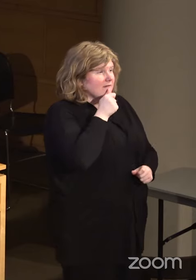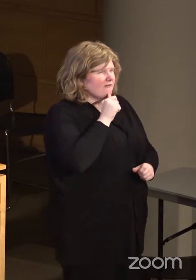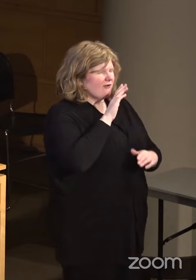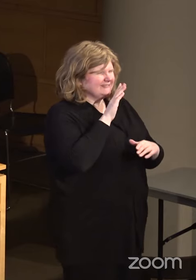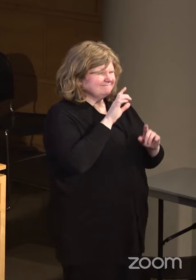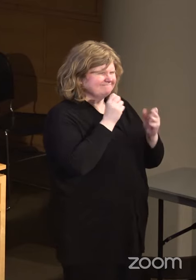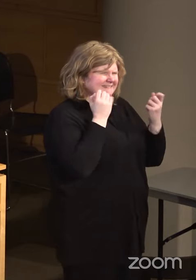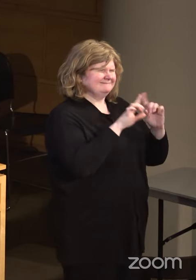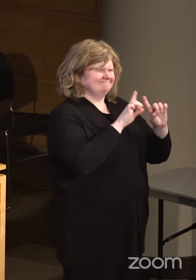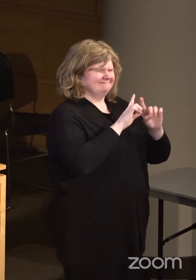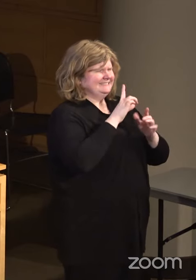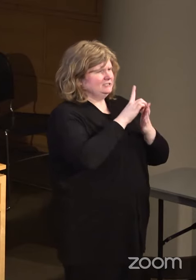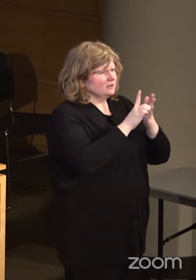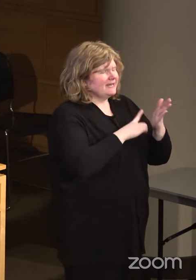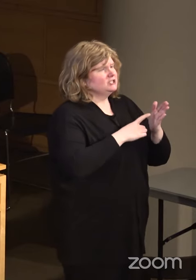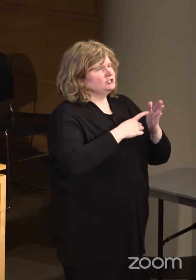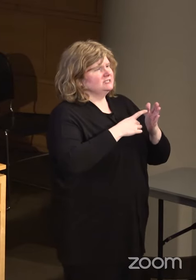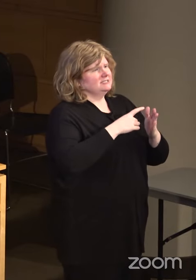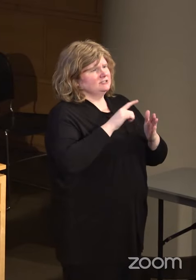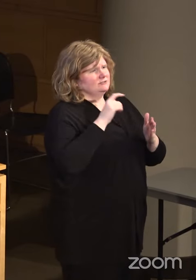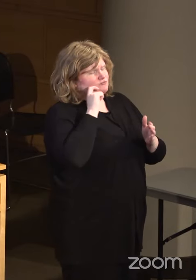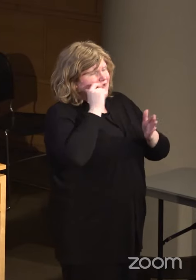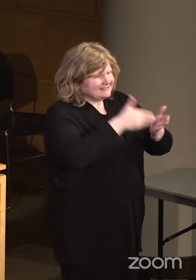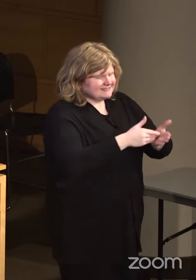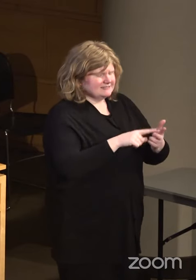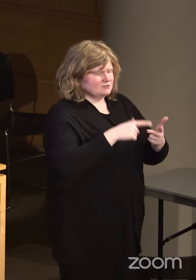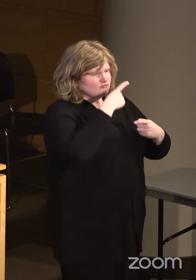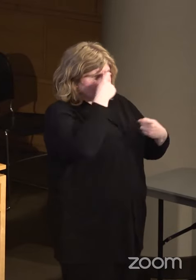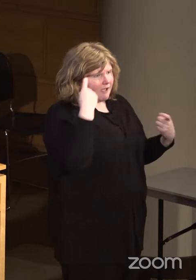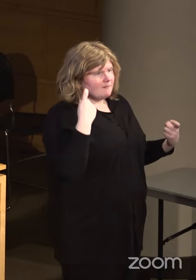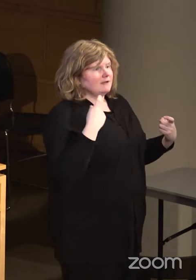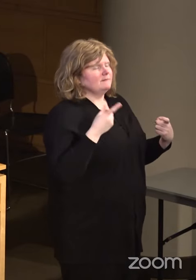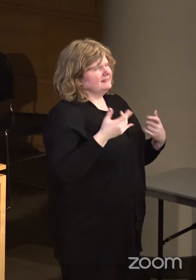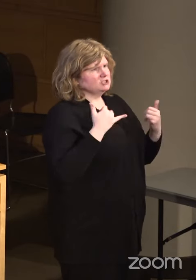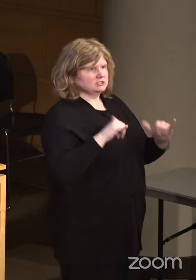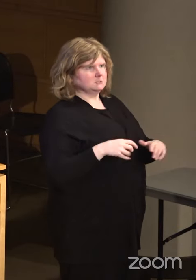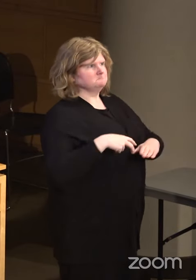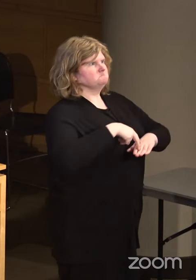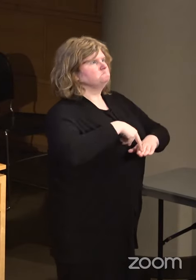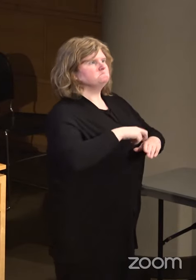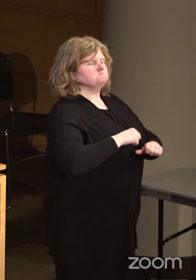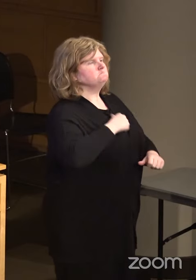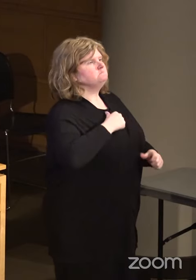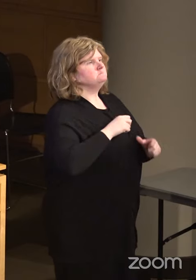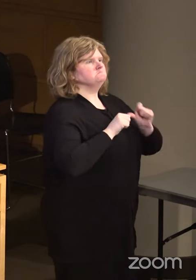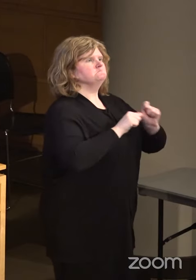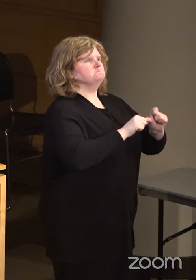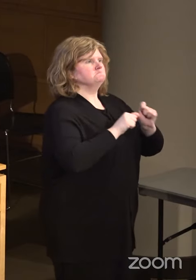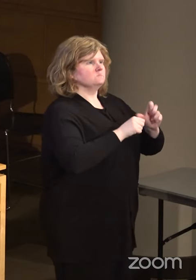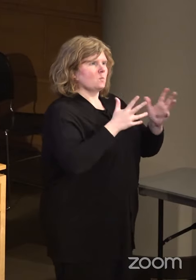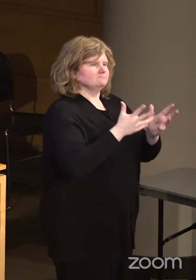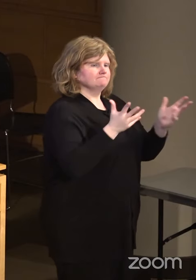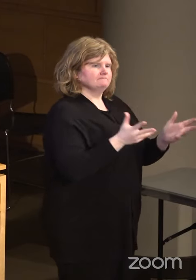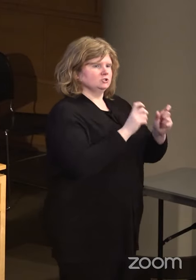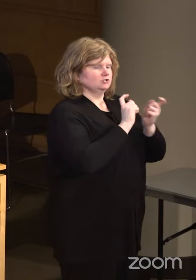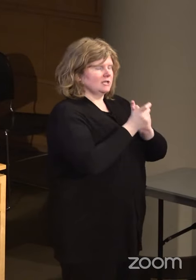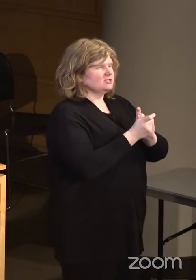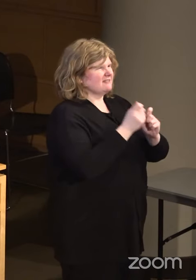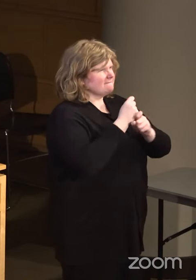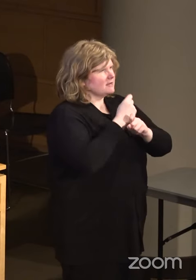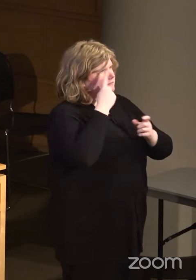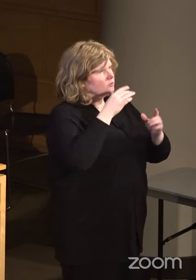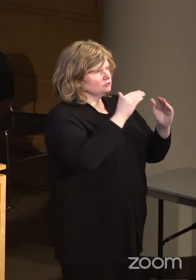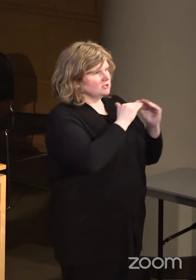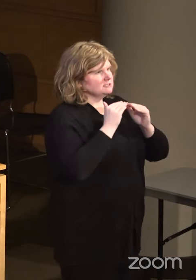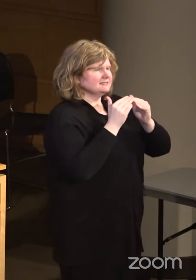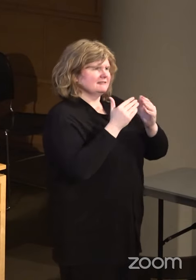of discrimination, racism, and trauma, and yet standing tall and pushing for change and fighting for justice and